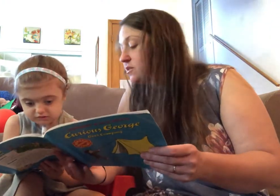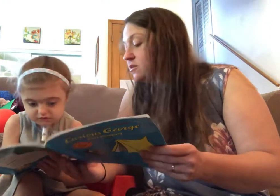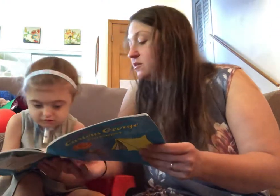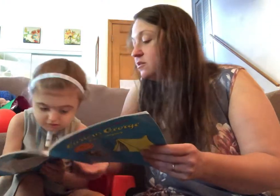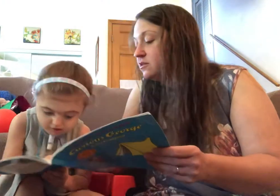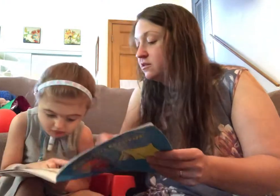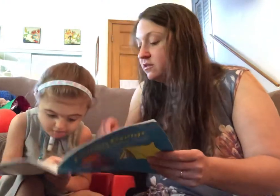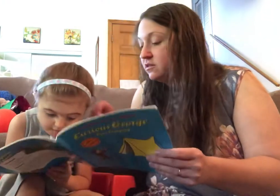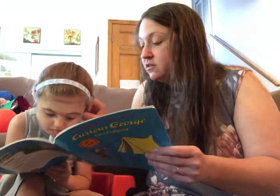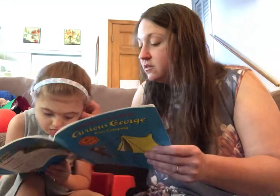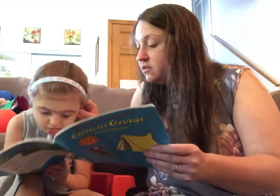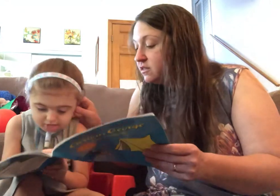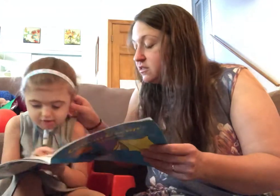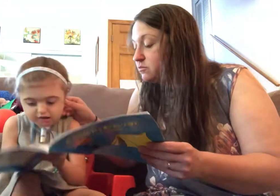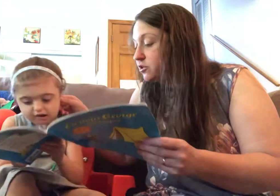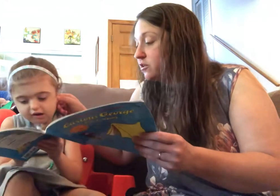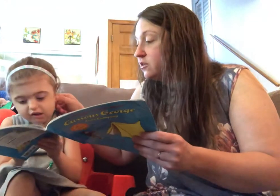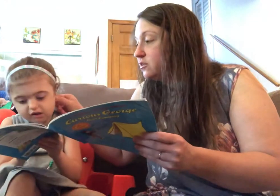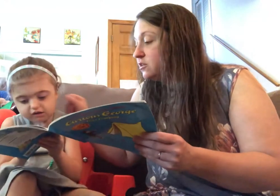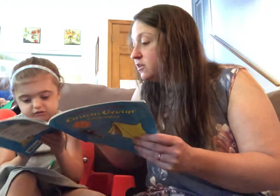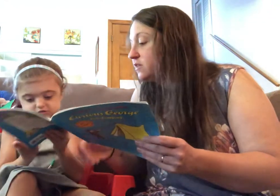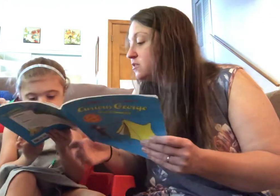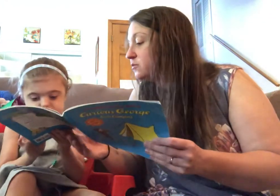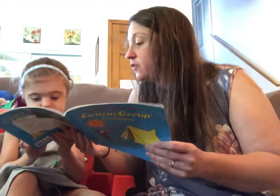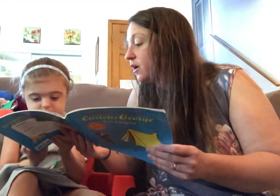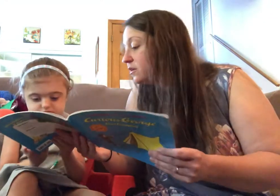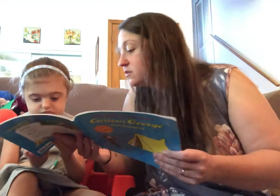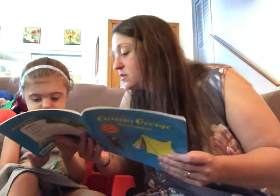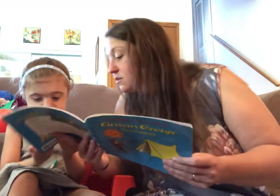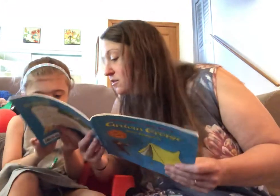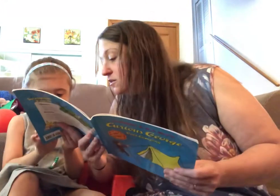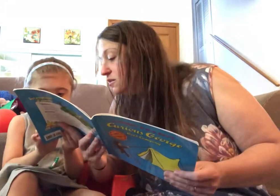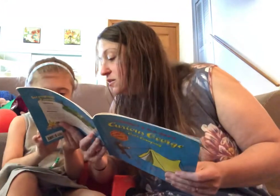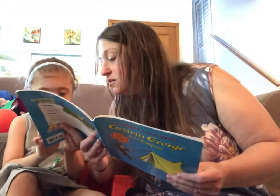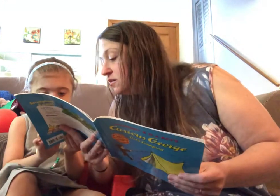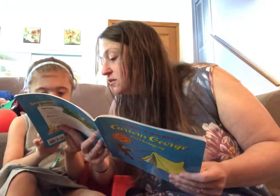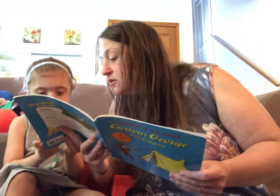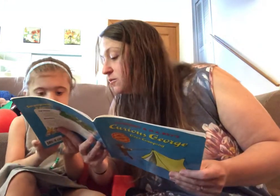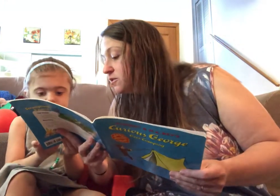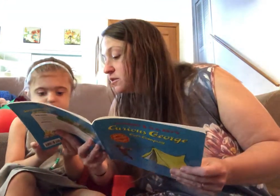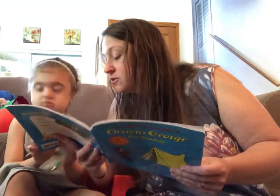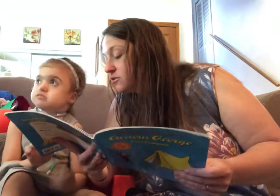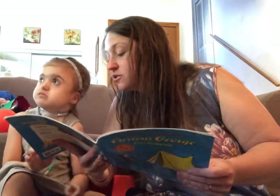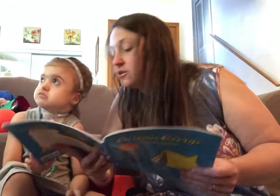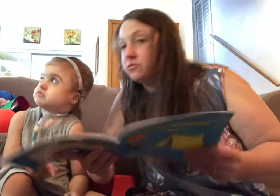and some dirt and some rocks. Oh, and some little stones.